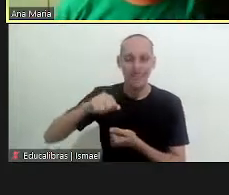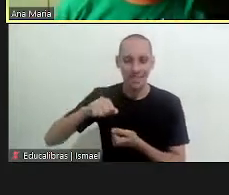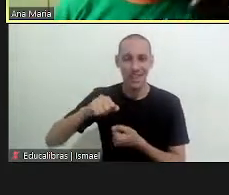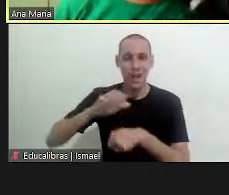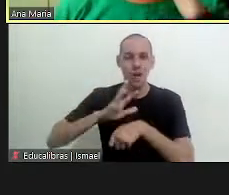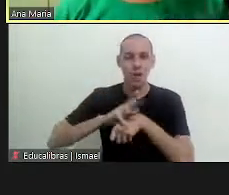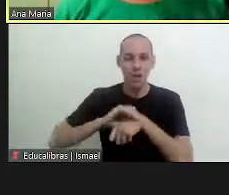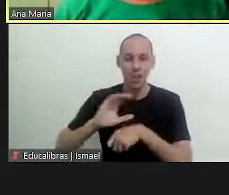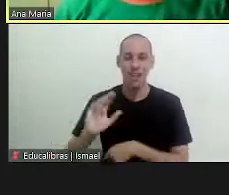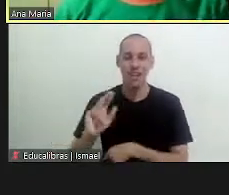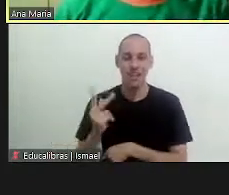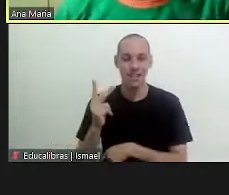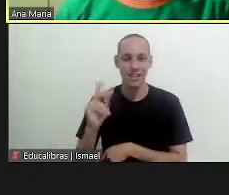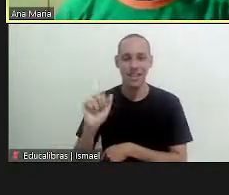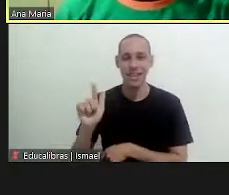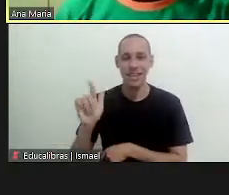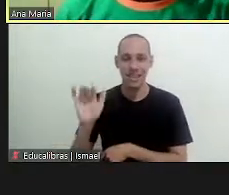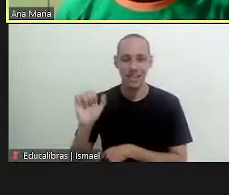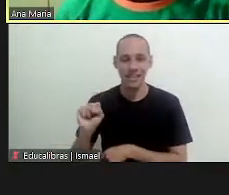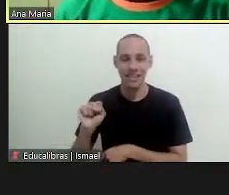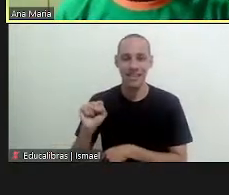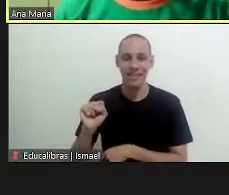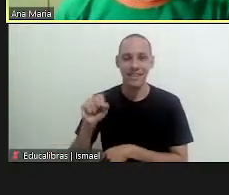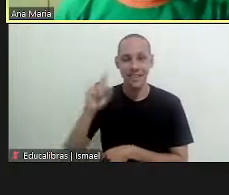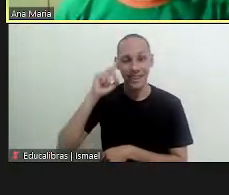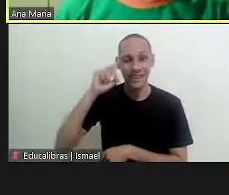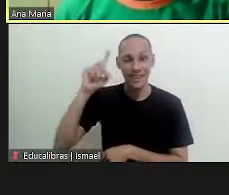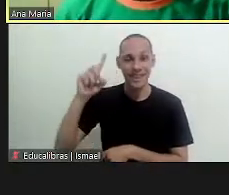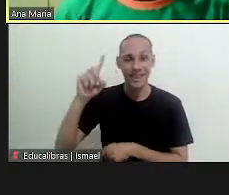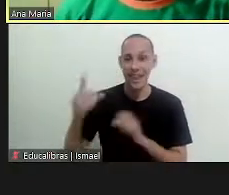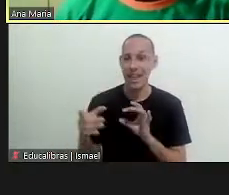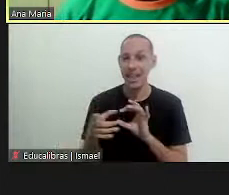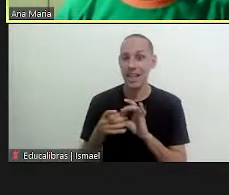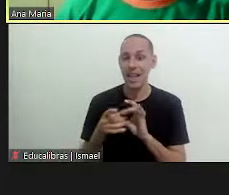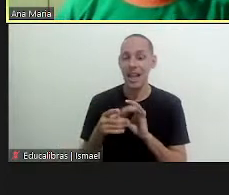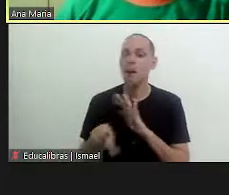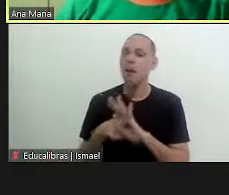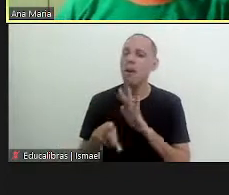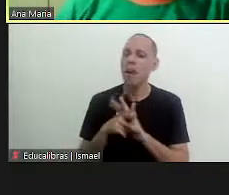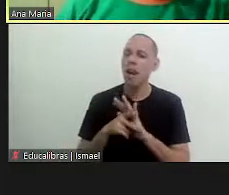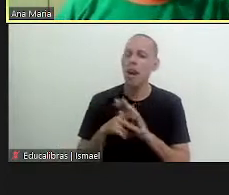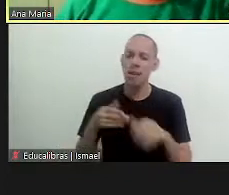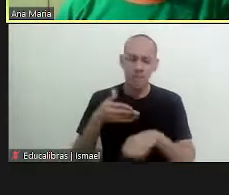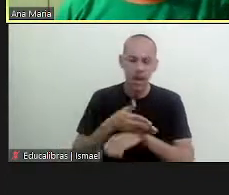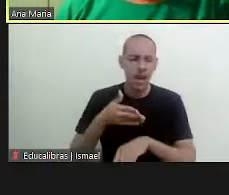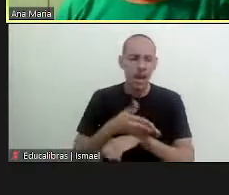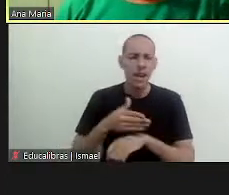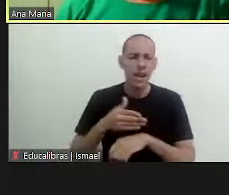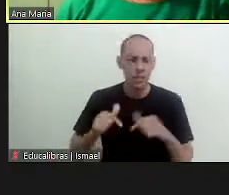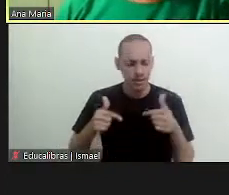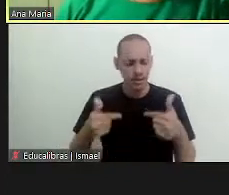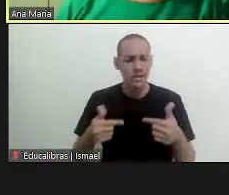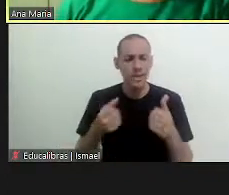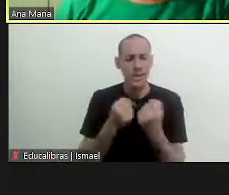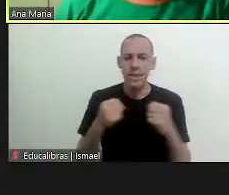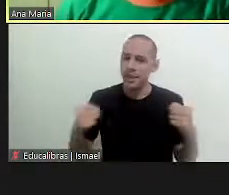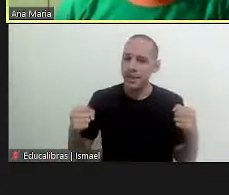chagas disease day and that that day has a participation an active participation